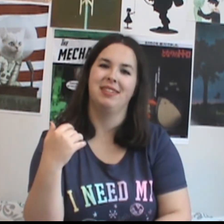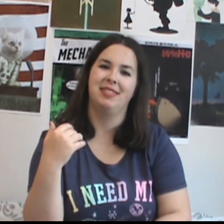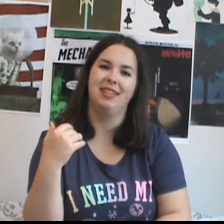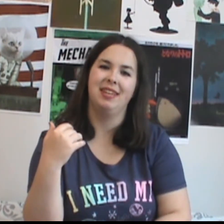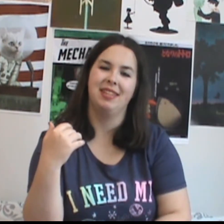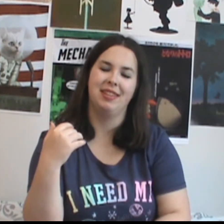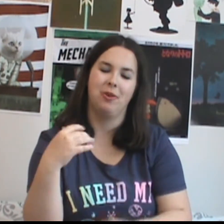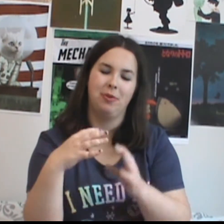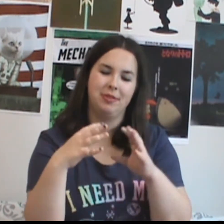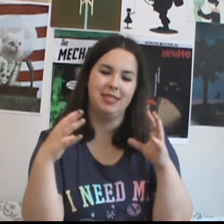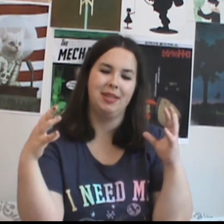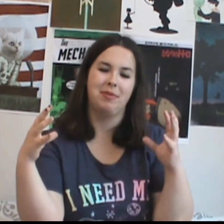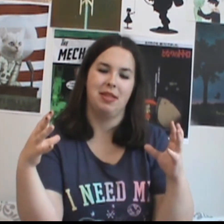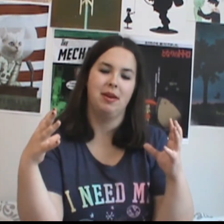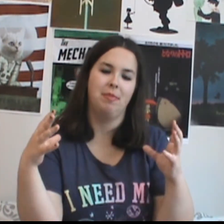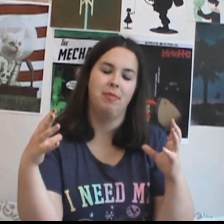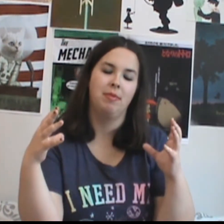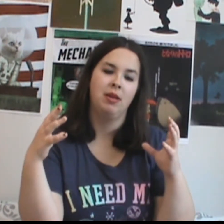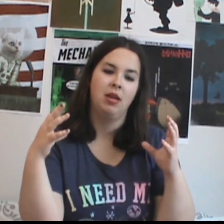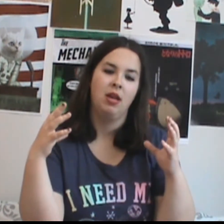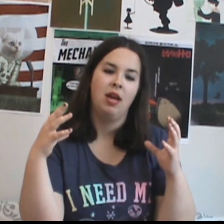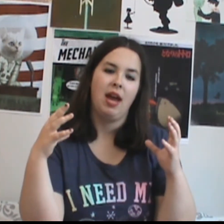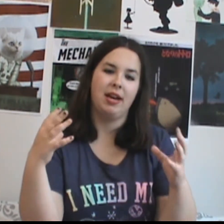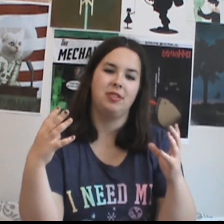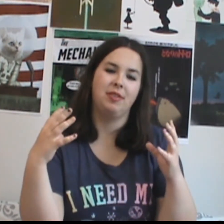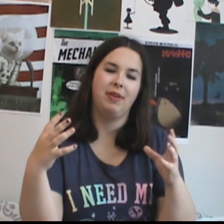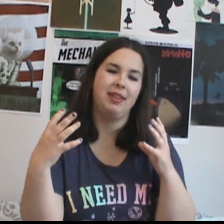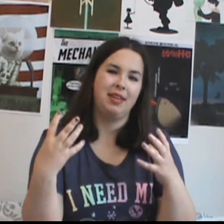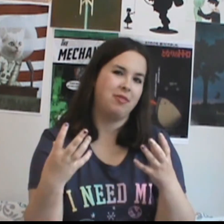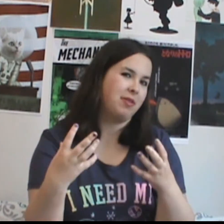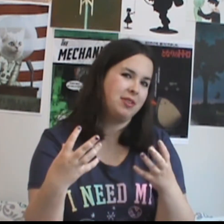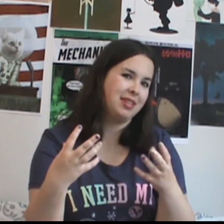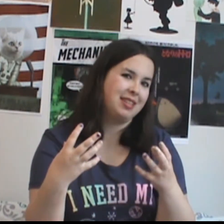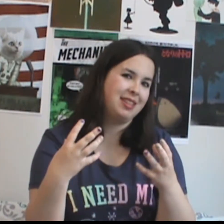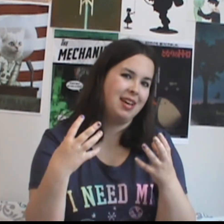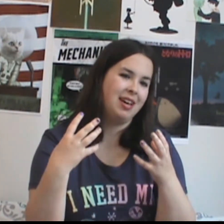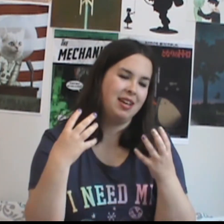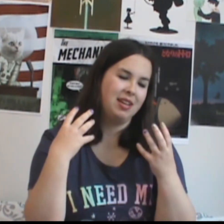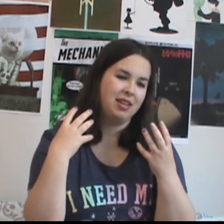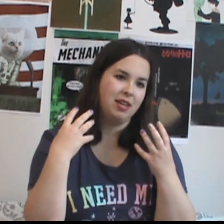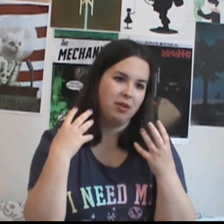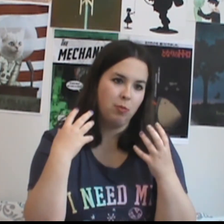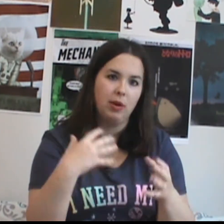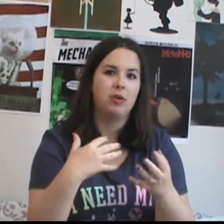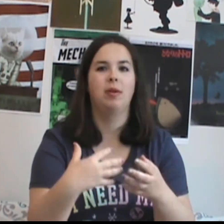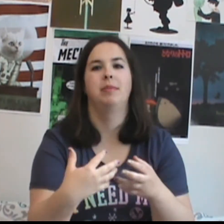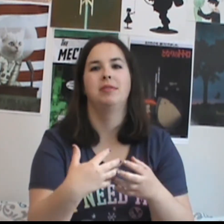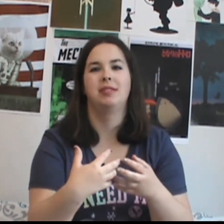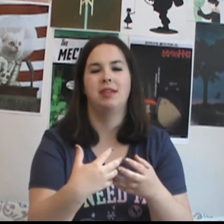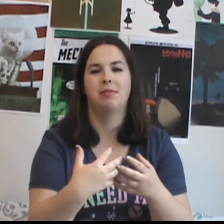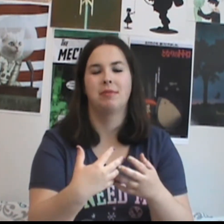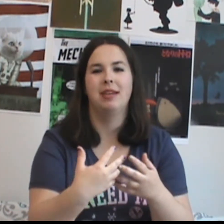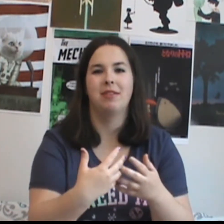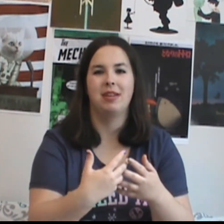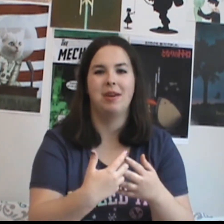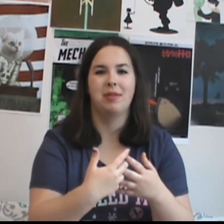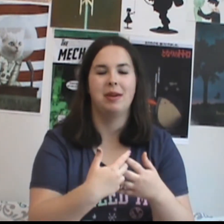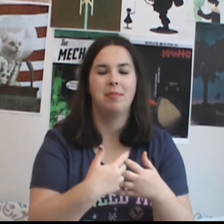to see and then the whole scene with him actually finally confronting the real criminals and stuff was really entertaining with him